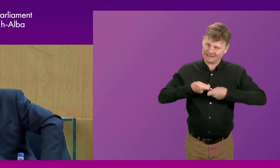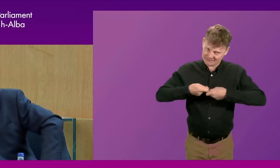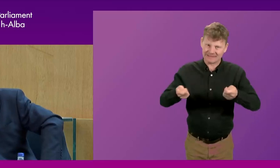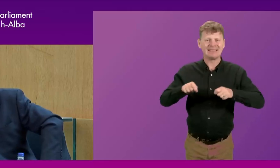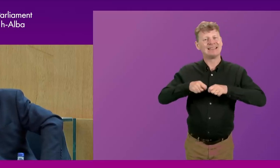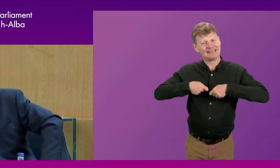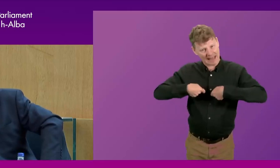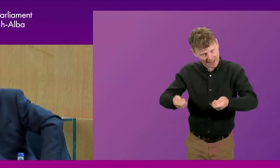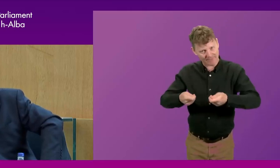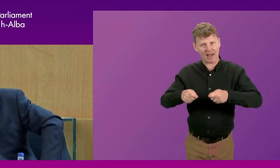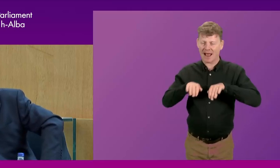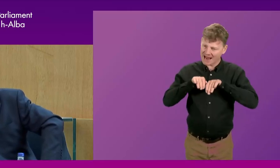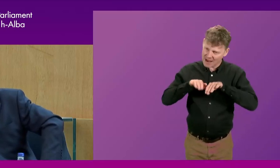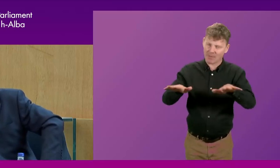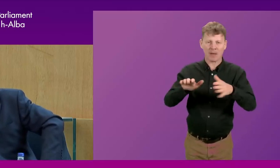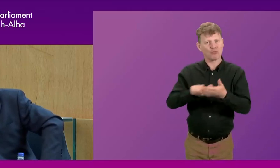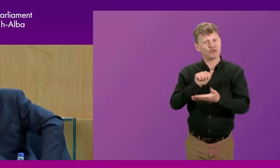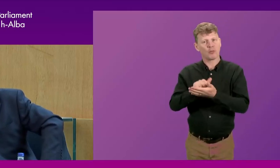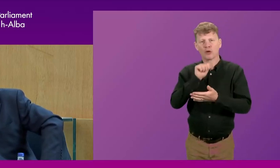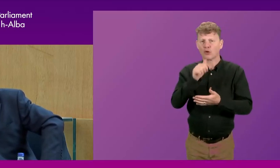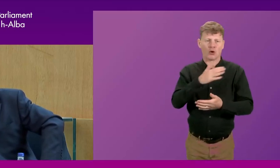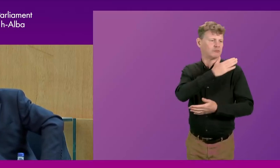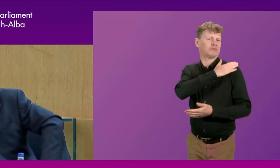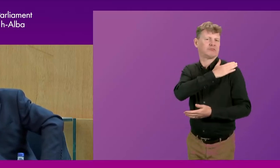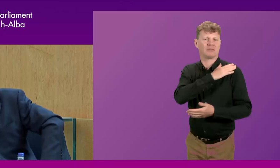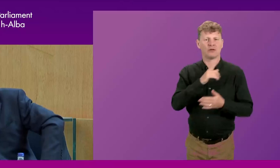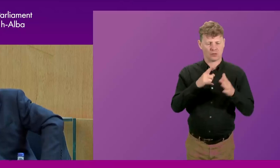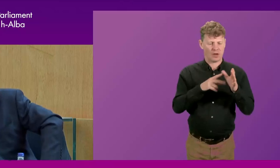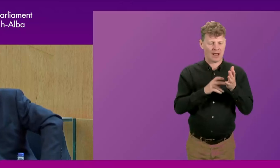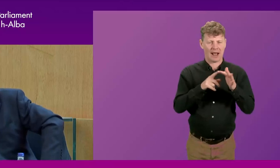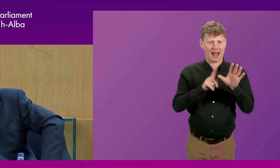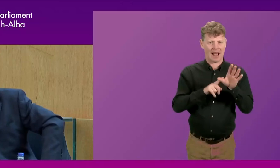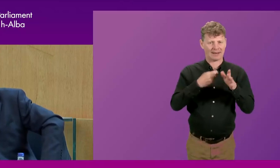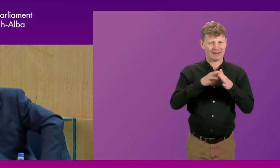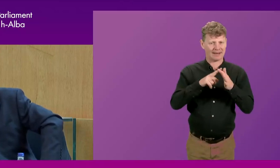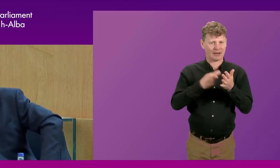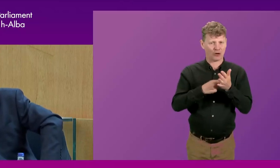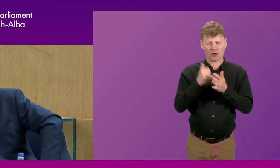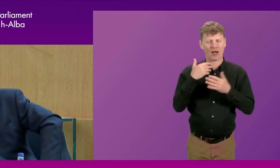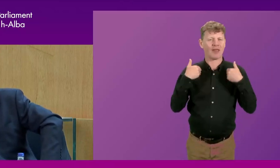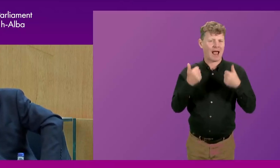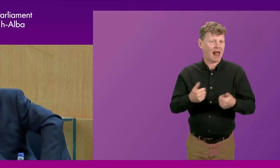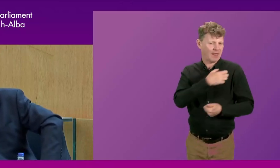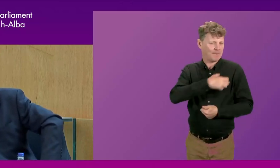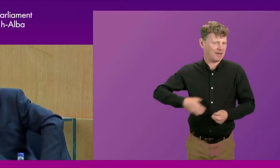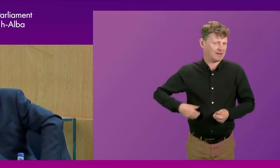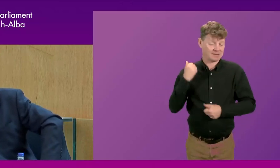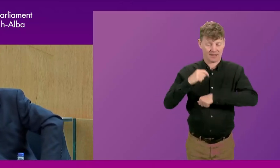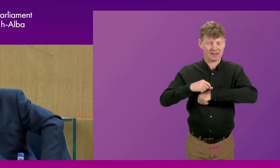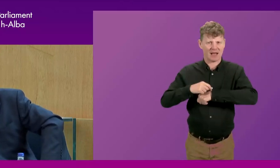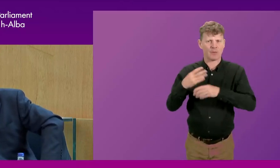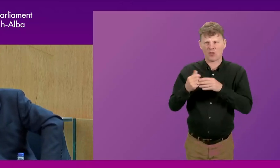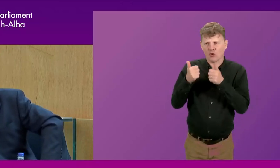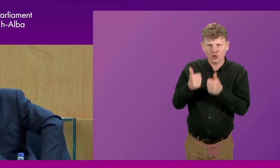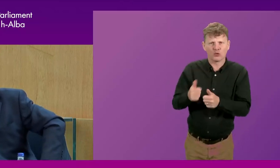properly, not trying to take the credit for it. Andy Kerr, who was my health minister at the time, got on with the job and with a great team of civil servants